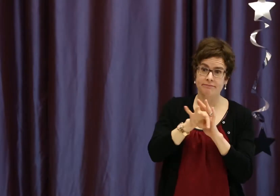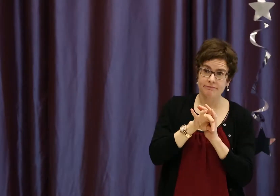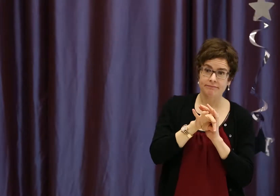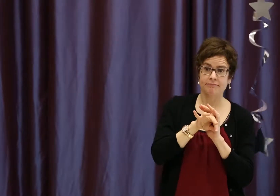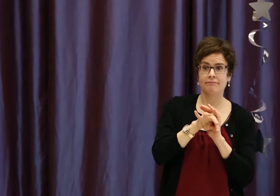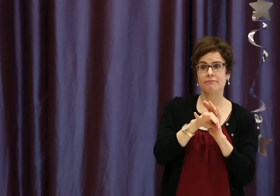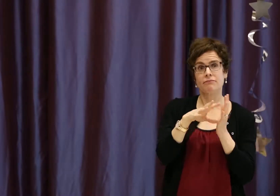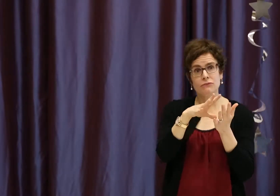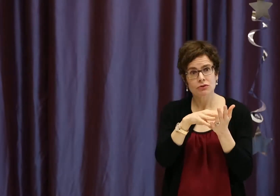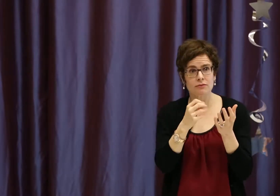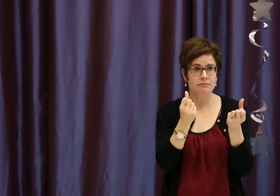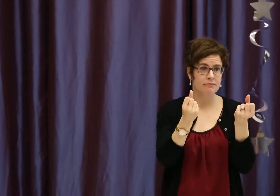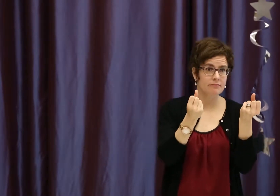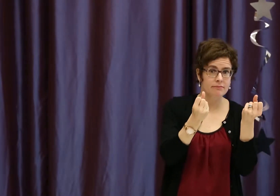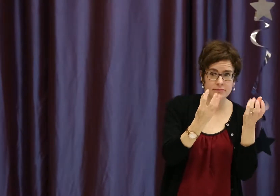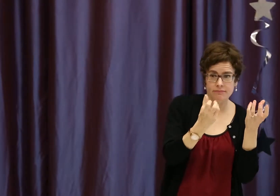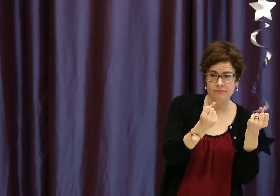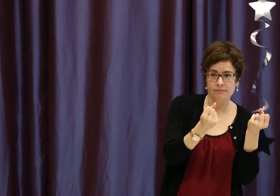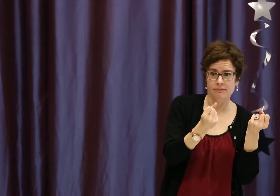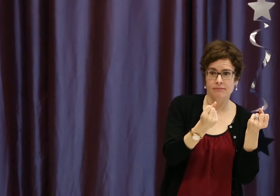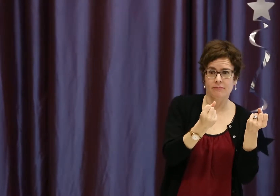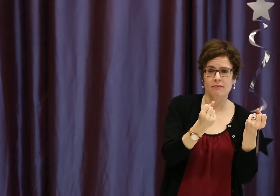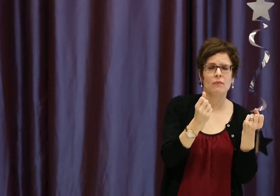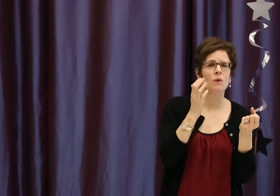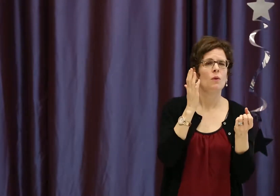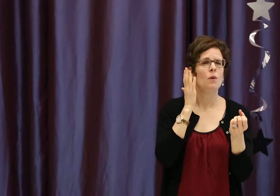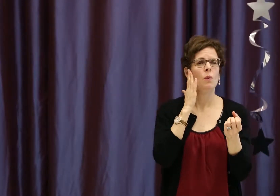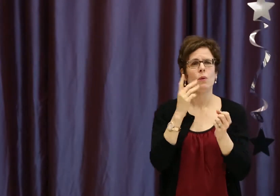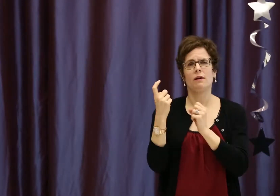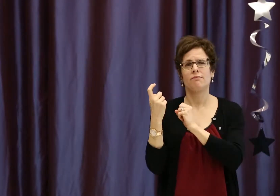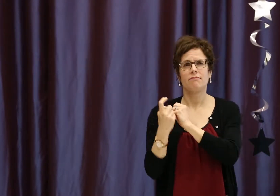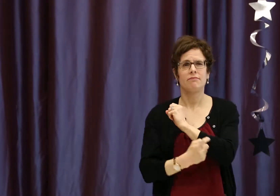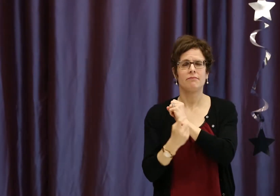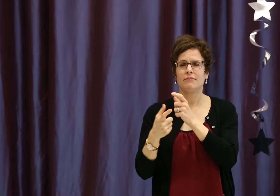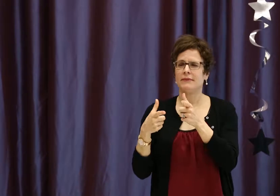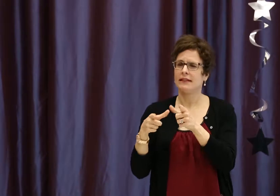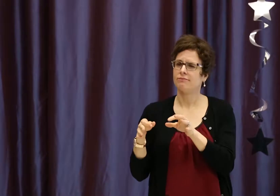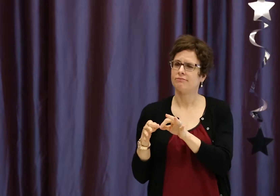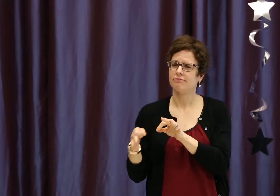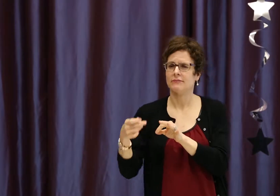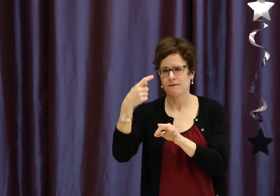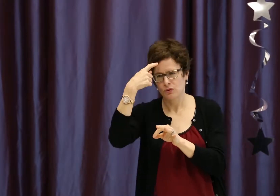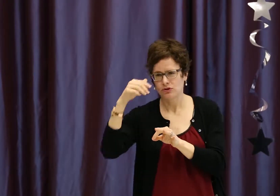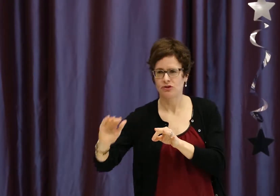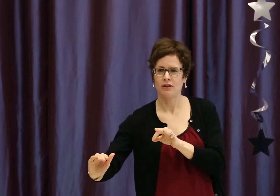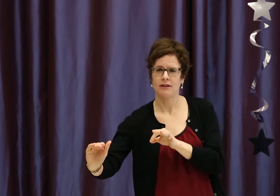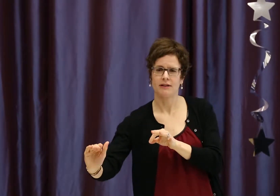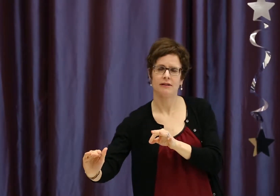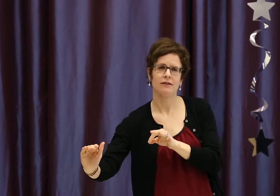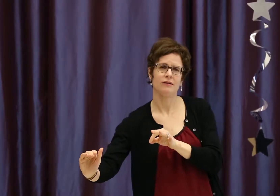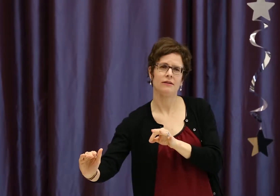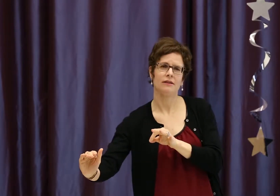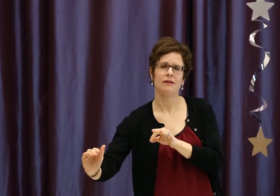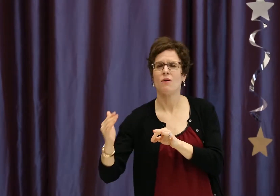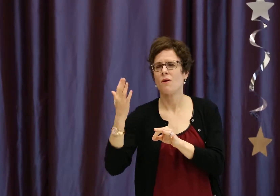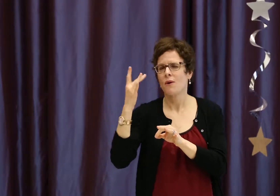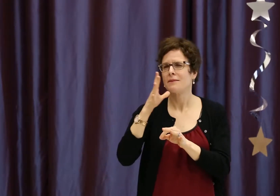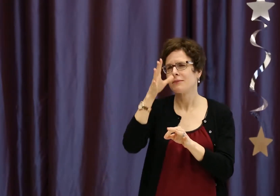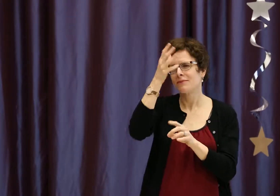But one of the reasons that's stated is if a parent chooses to learn sign language, there will automatically be a language delay for their